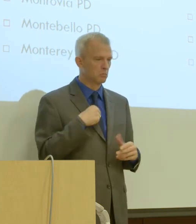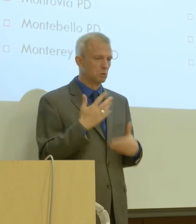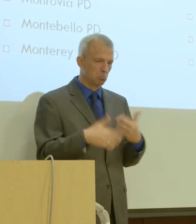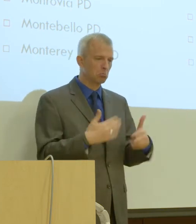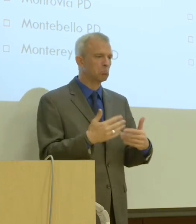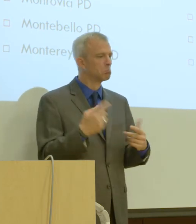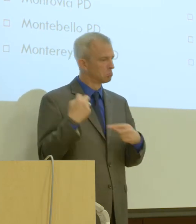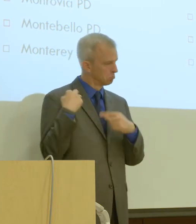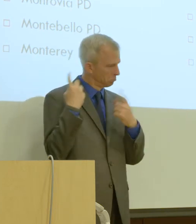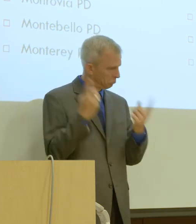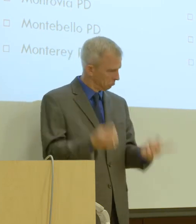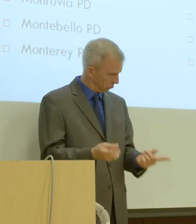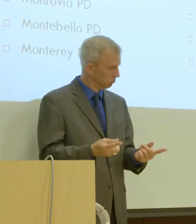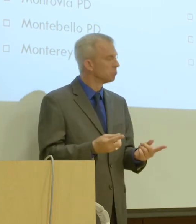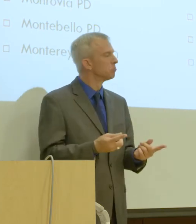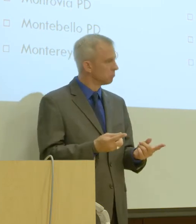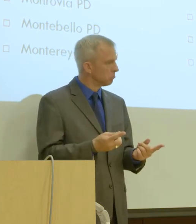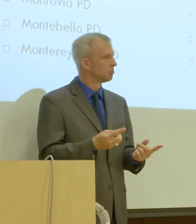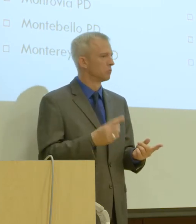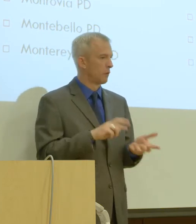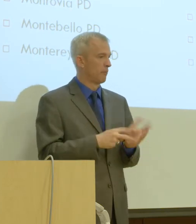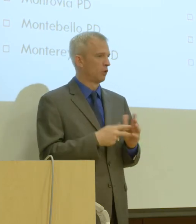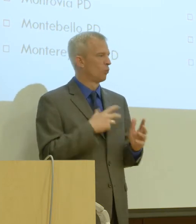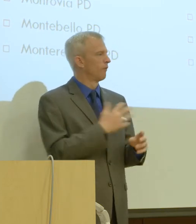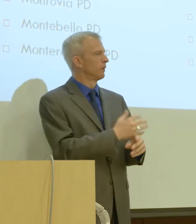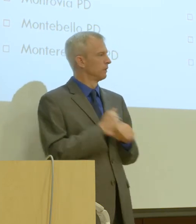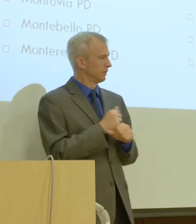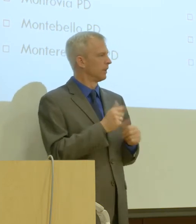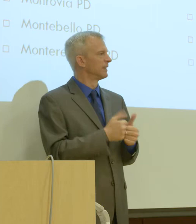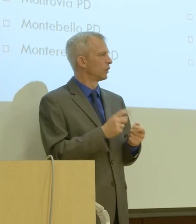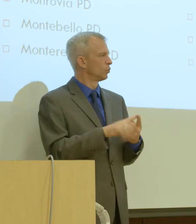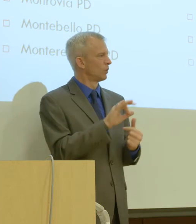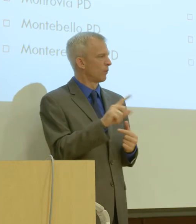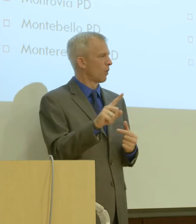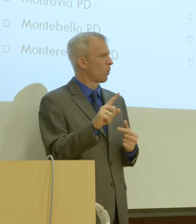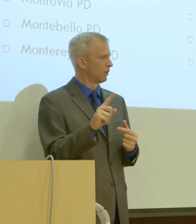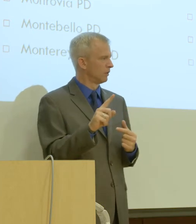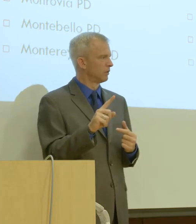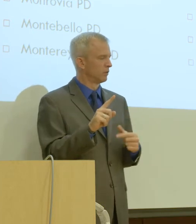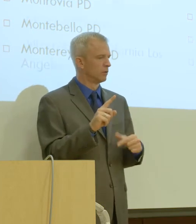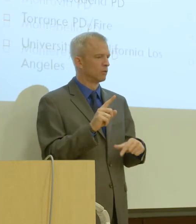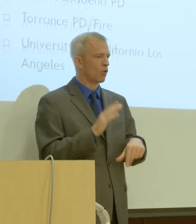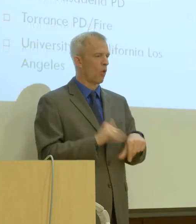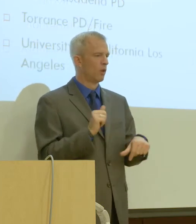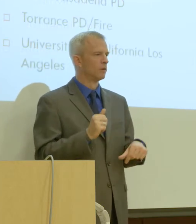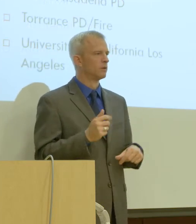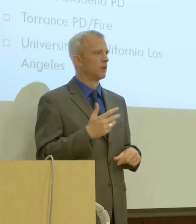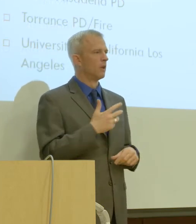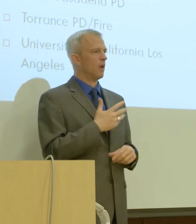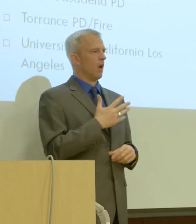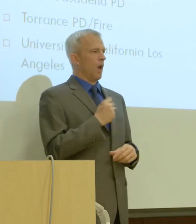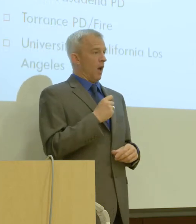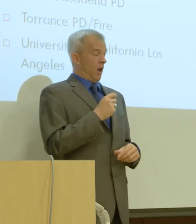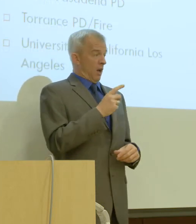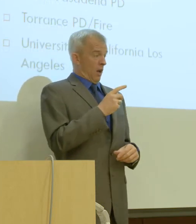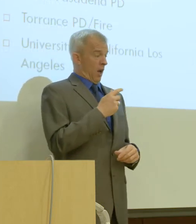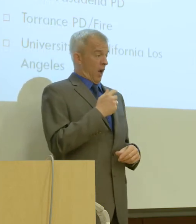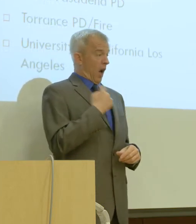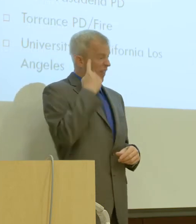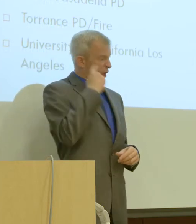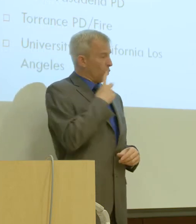time. And so there have been some cases where we received text to 911. He's going to share those stories with you, and I think you're going to see how quite remarkable they are.